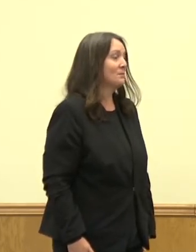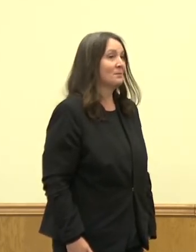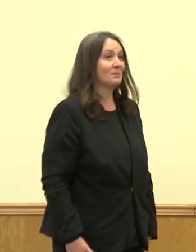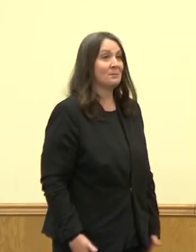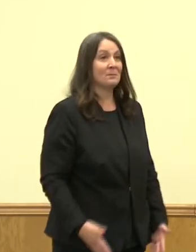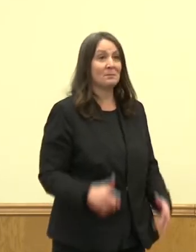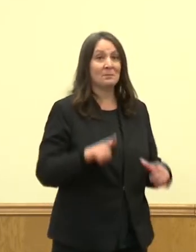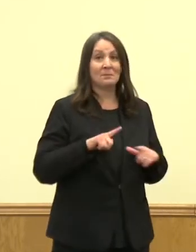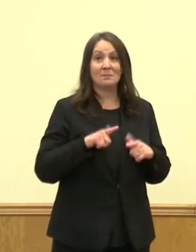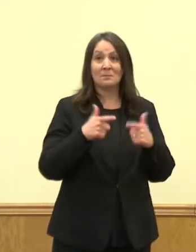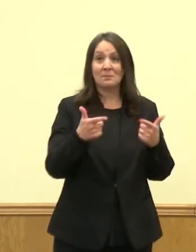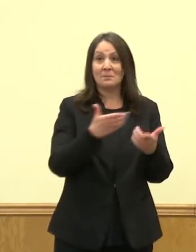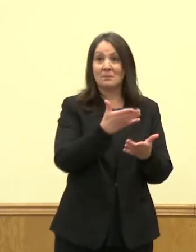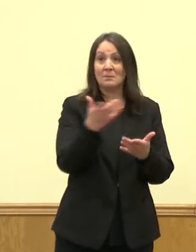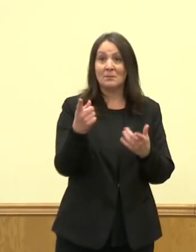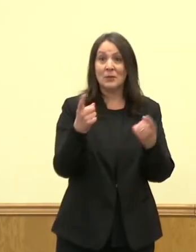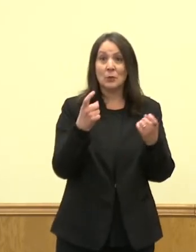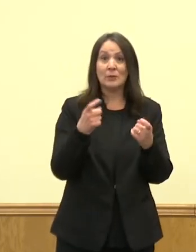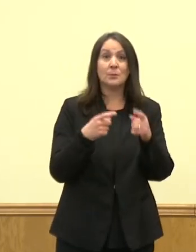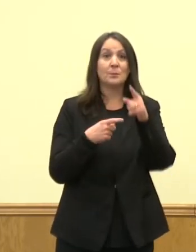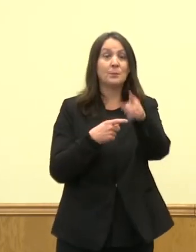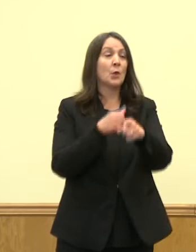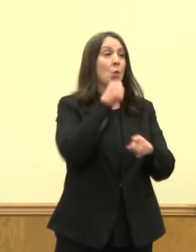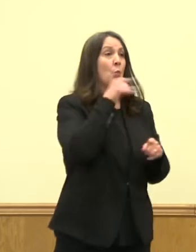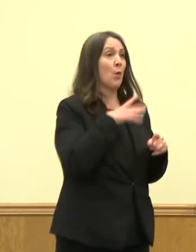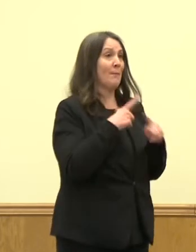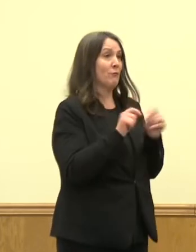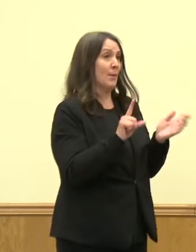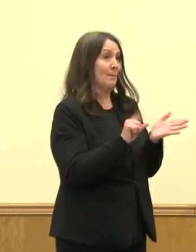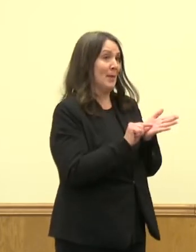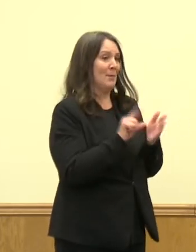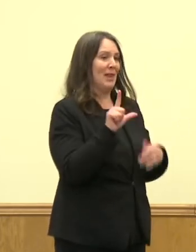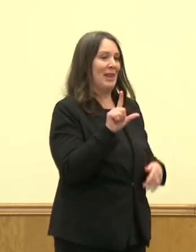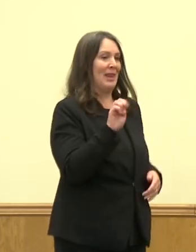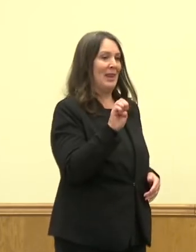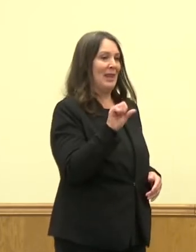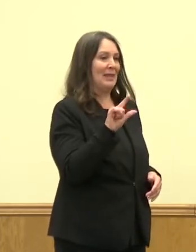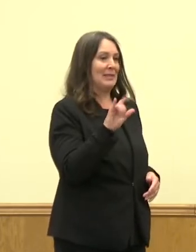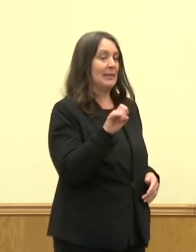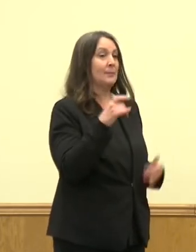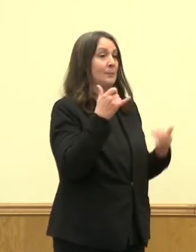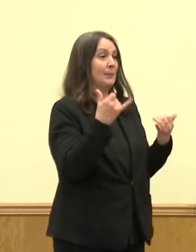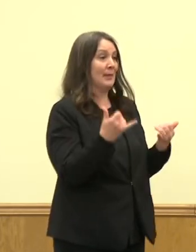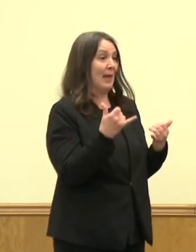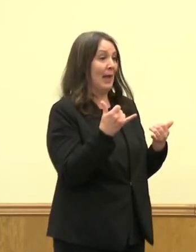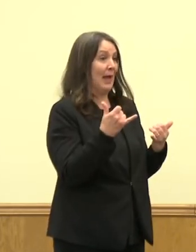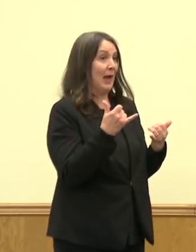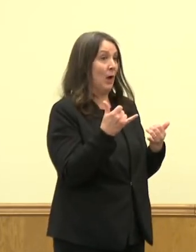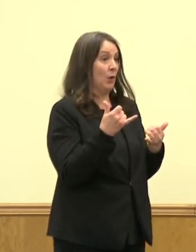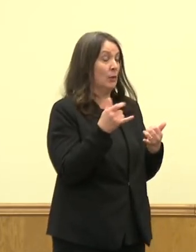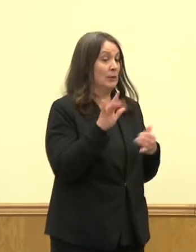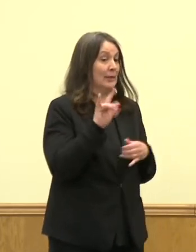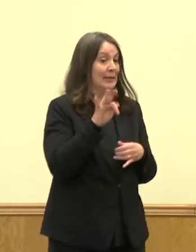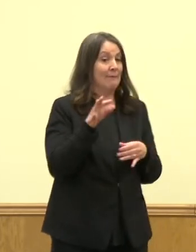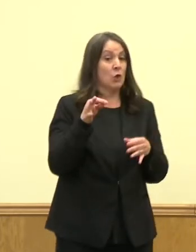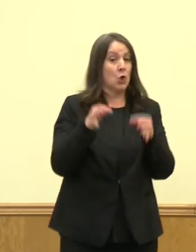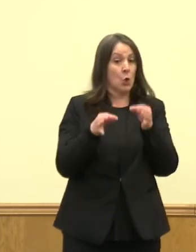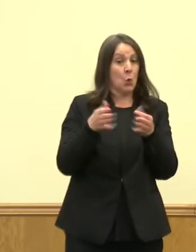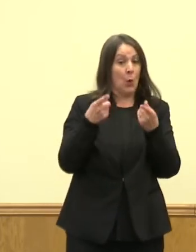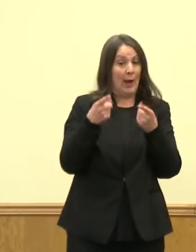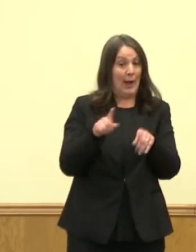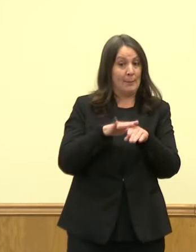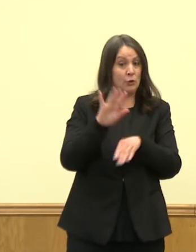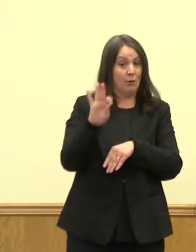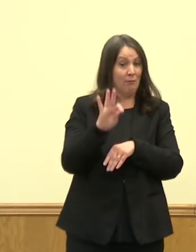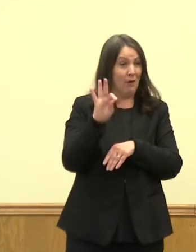Anyone have questions? With the mask mandate possibly, with the decision on Friday, which it wouldn't be a final decision, right?